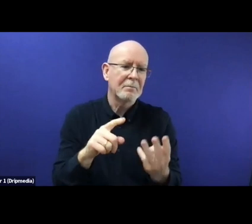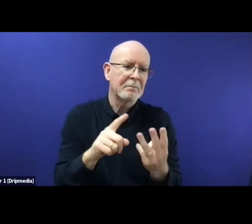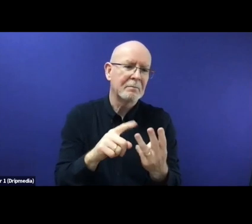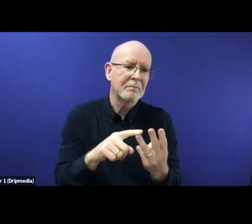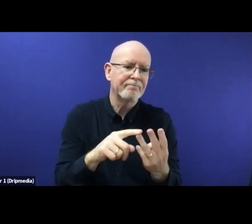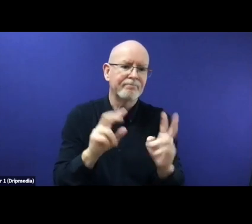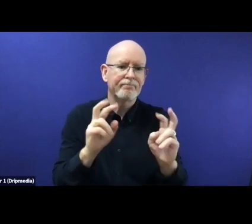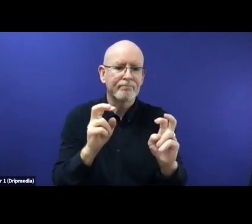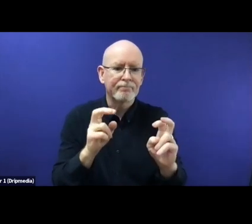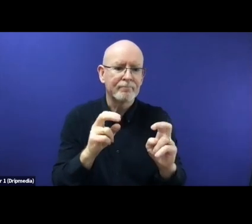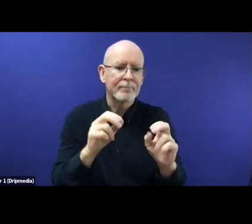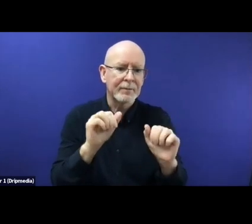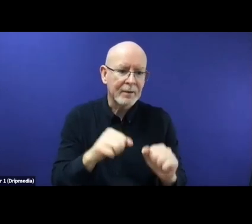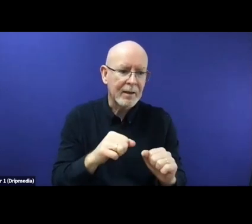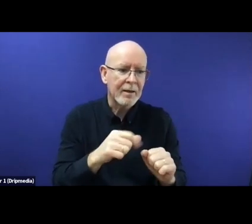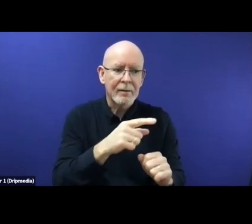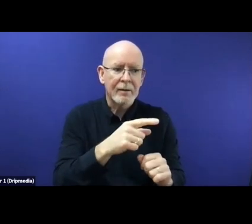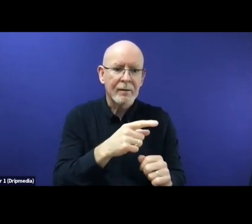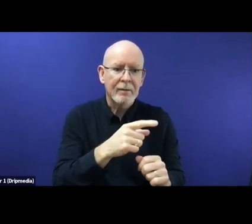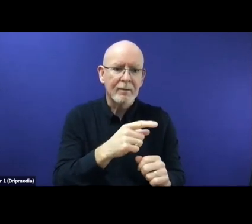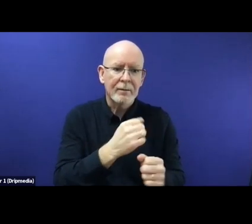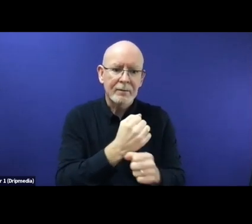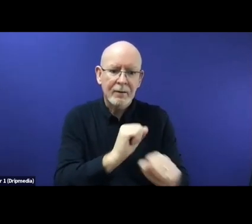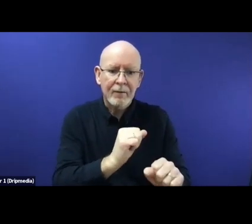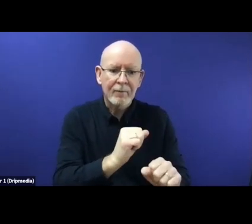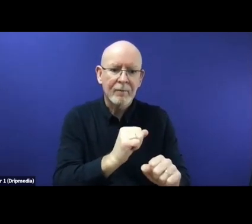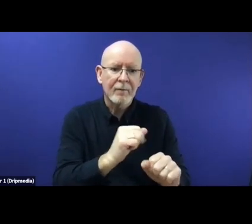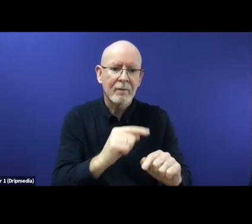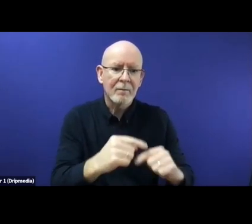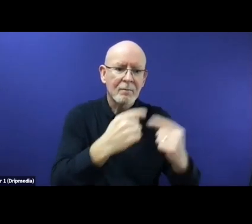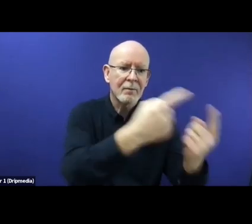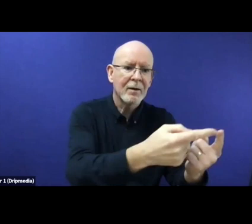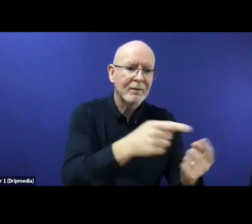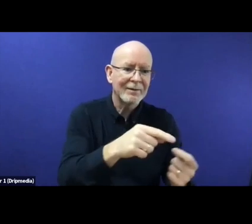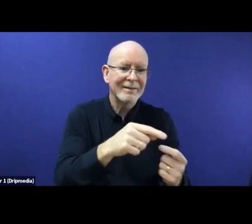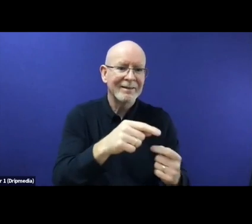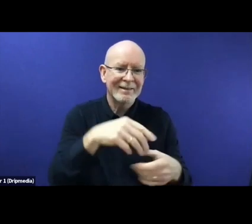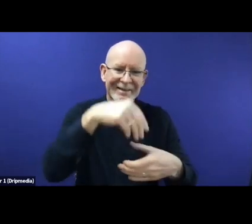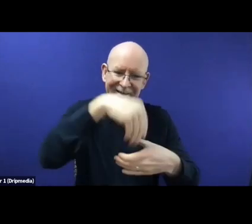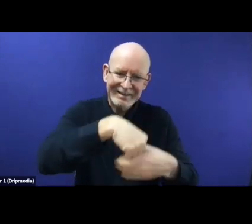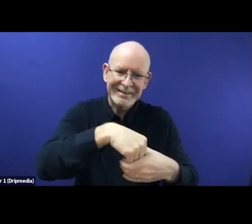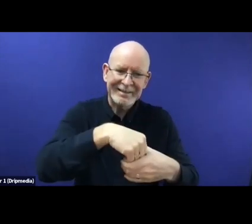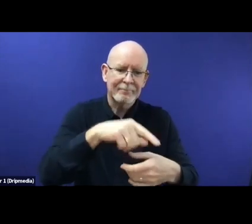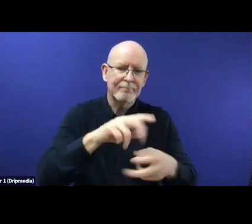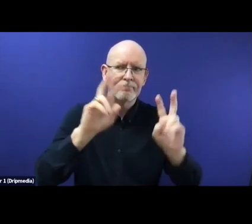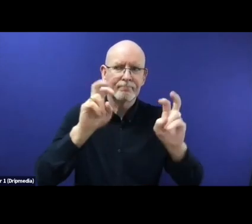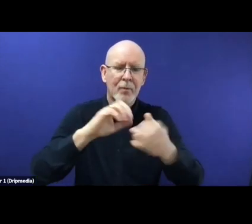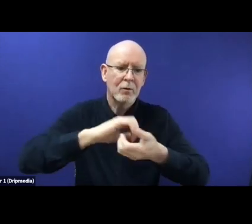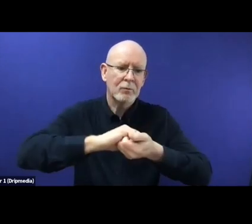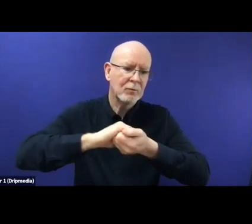strange phenomenon maybe, is actually presented in the compact, sorry, in the EU Pact and the